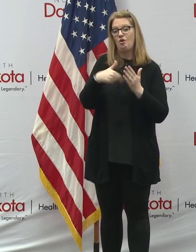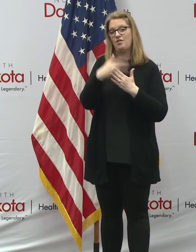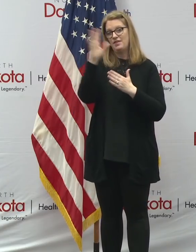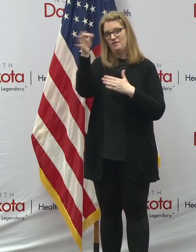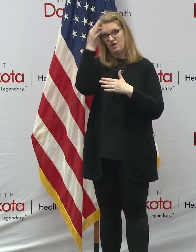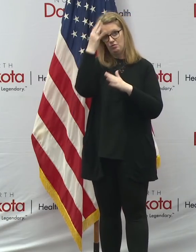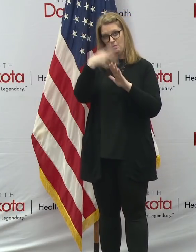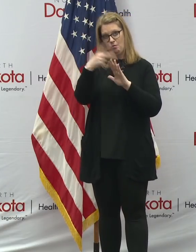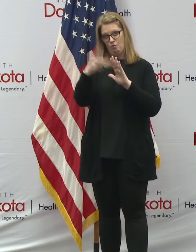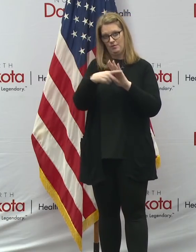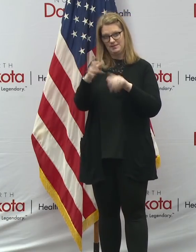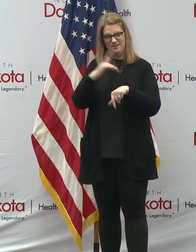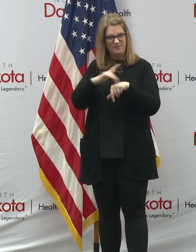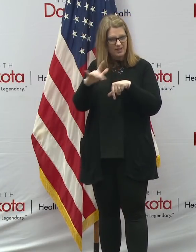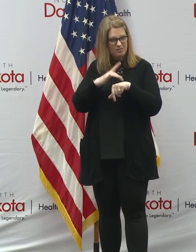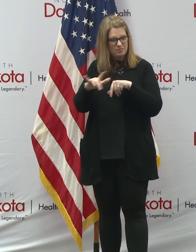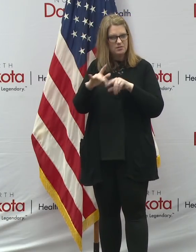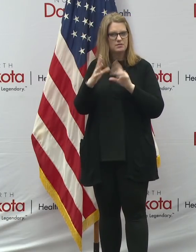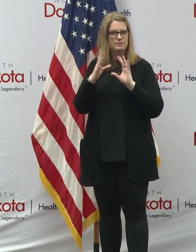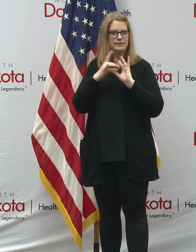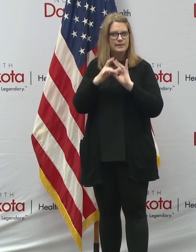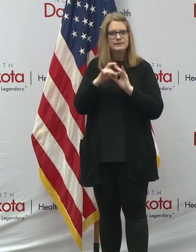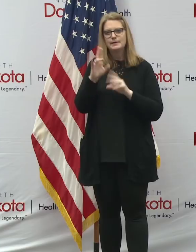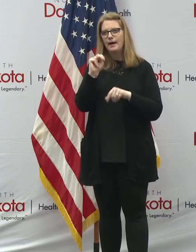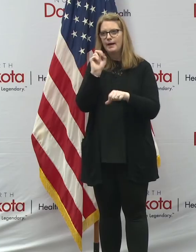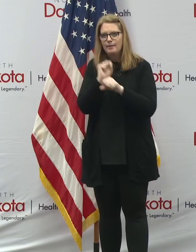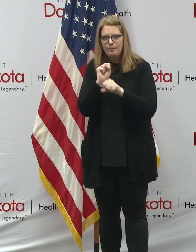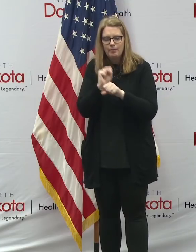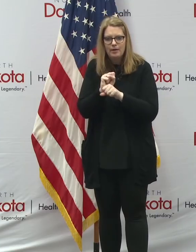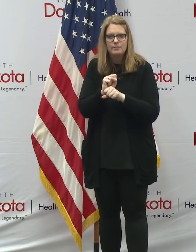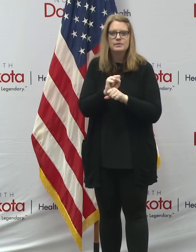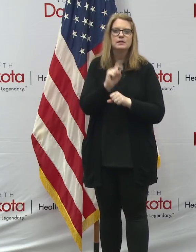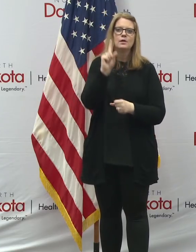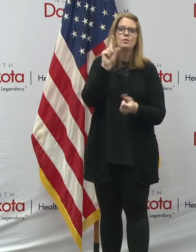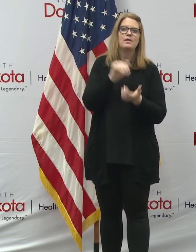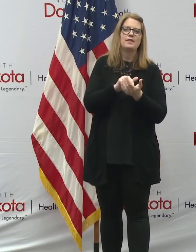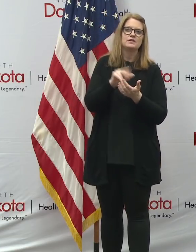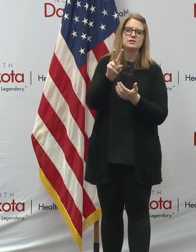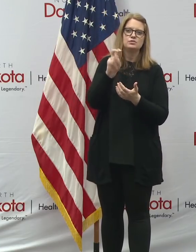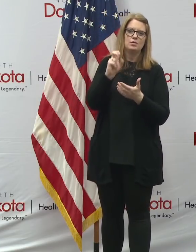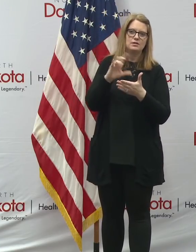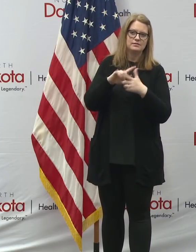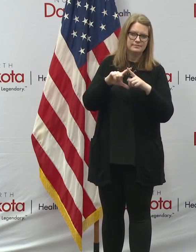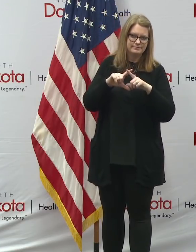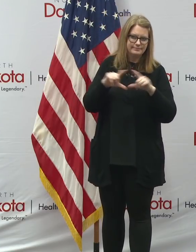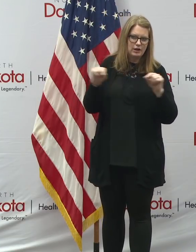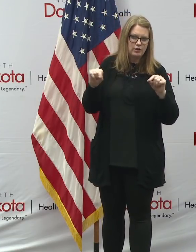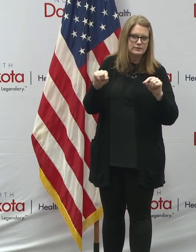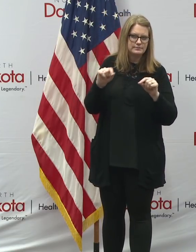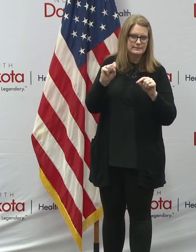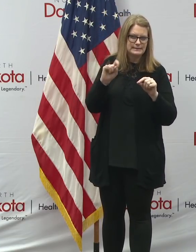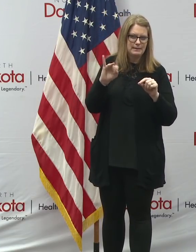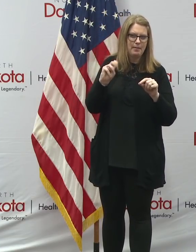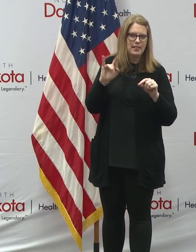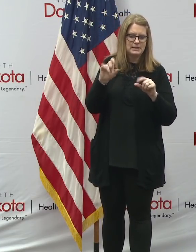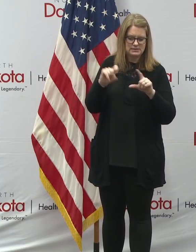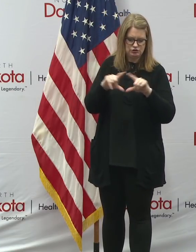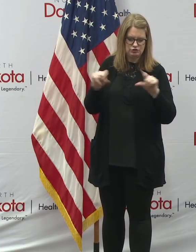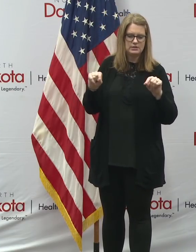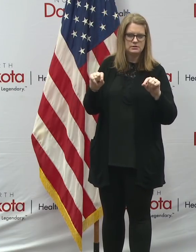out there as it relates to unemployment and the $1,200 stimulus checks, we are using the same